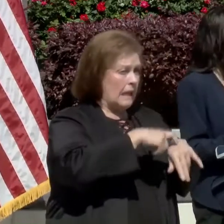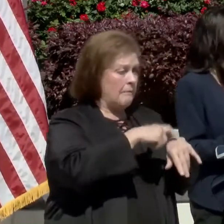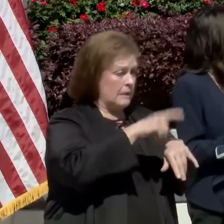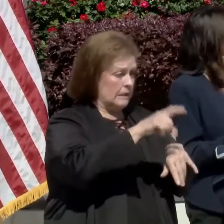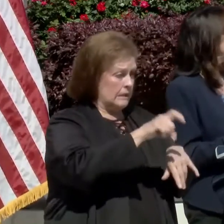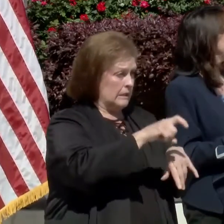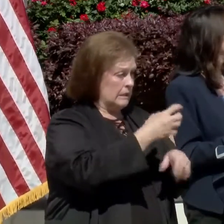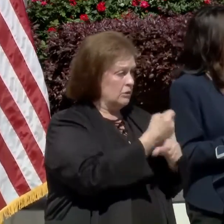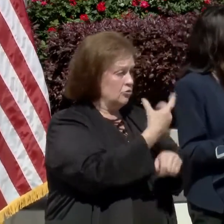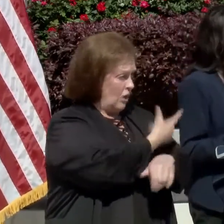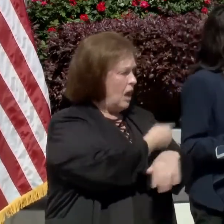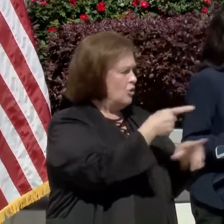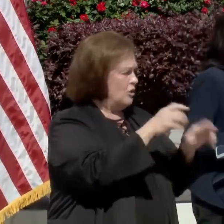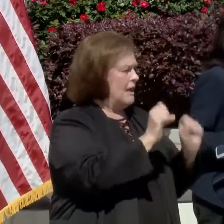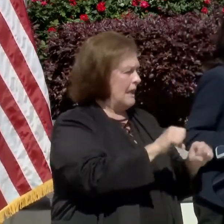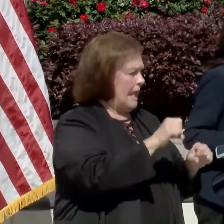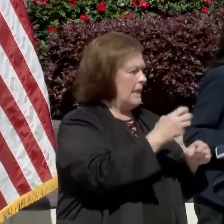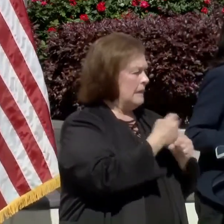yes, right? Yes.